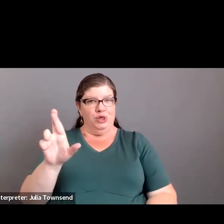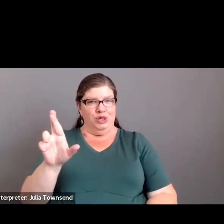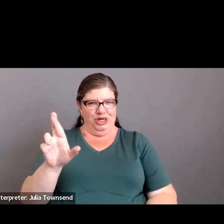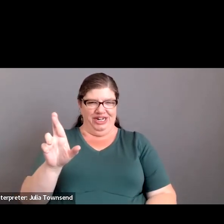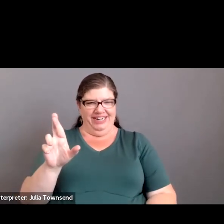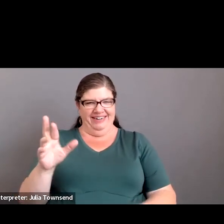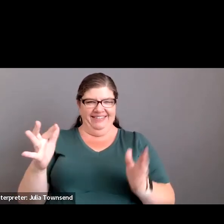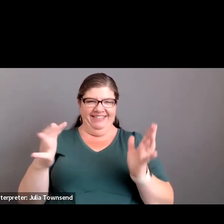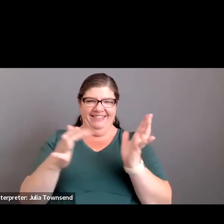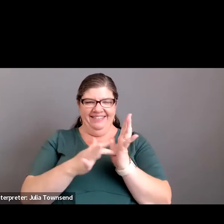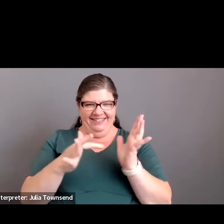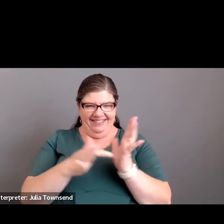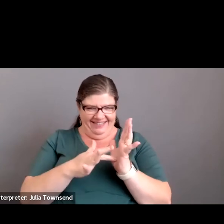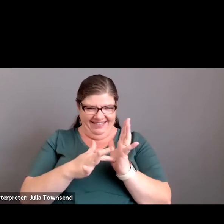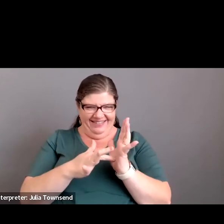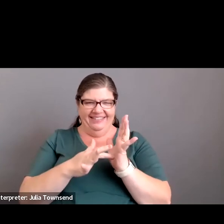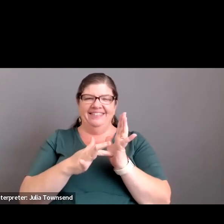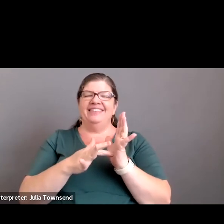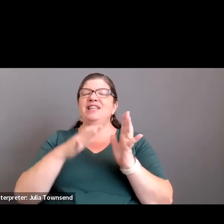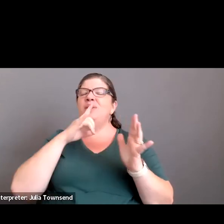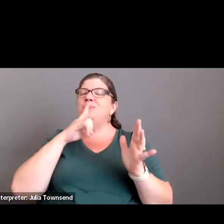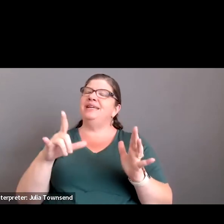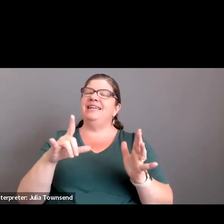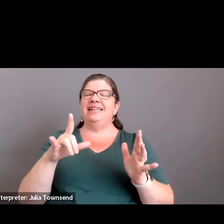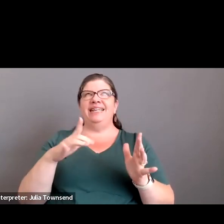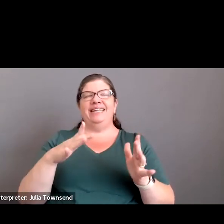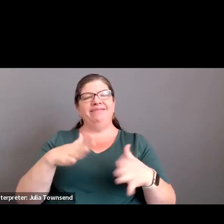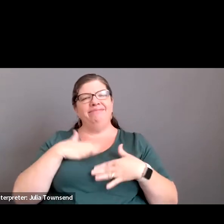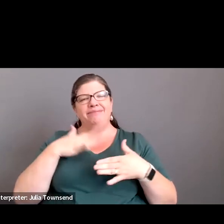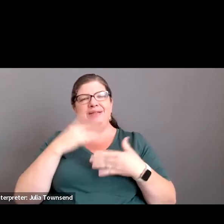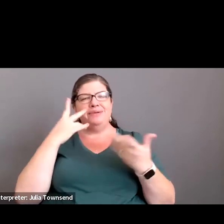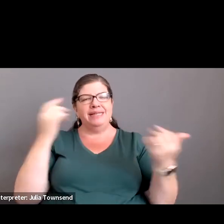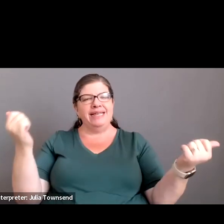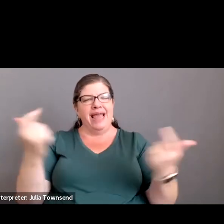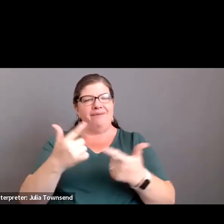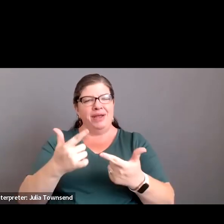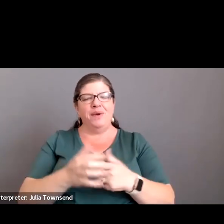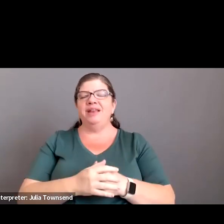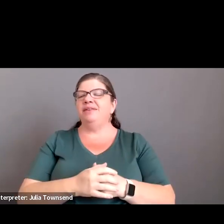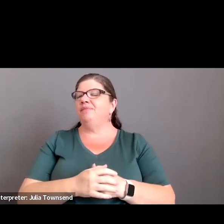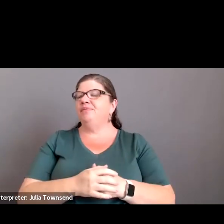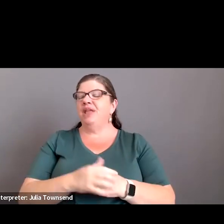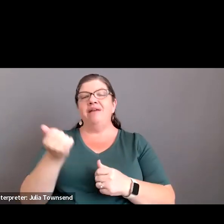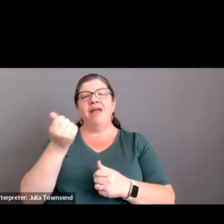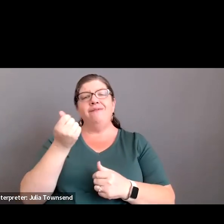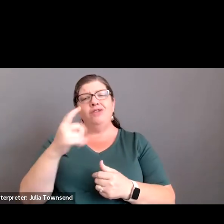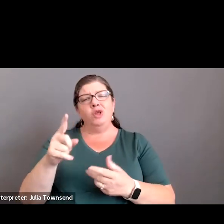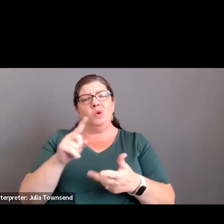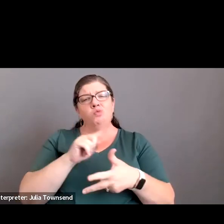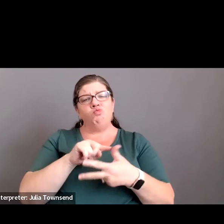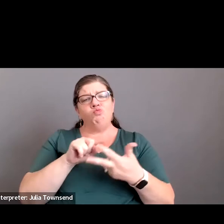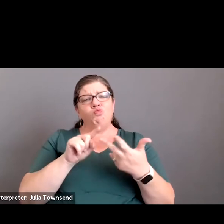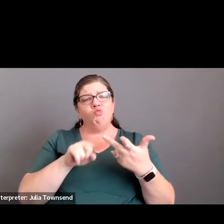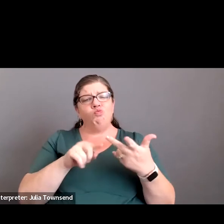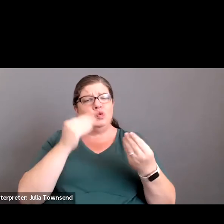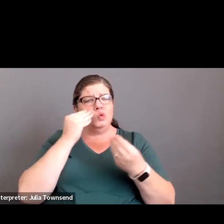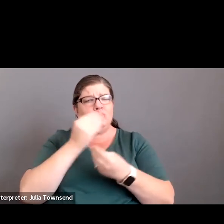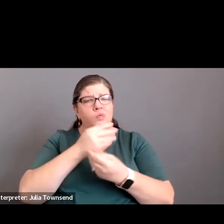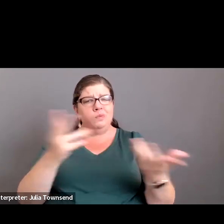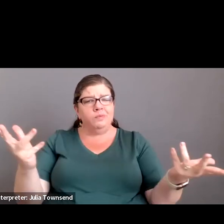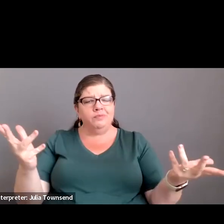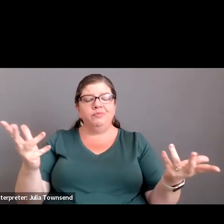it's really nice to see everyone. And I have a few things to report out. So